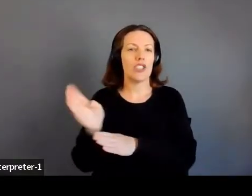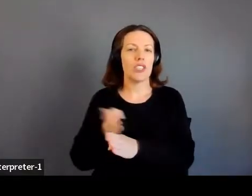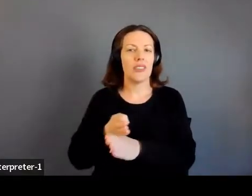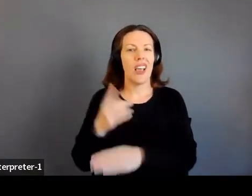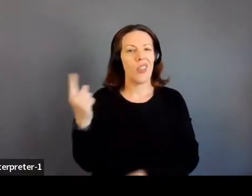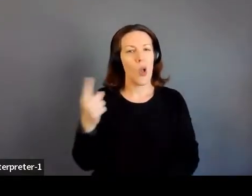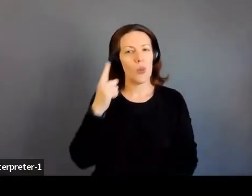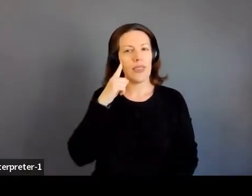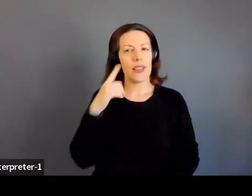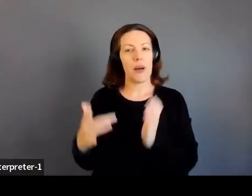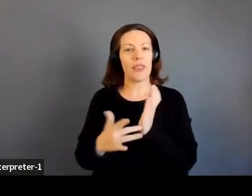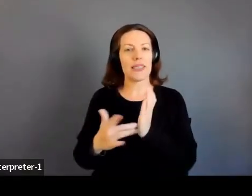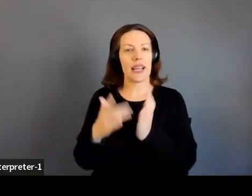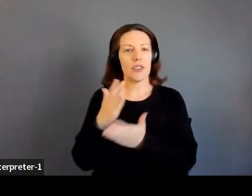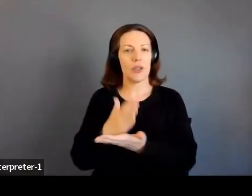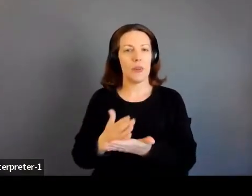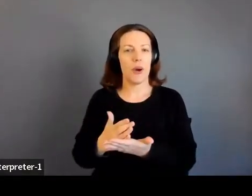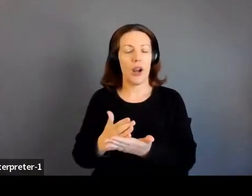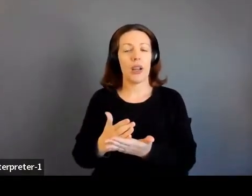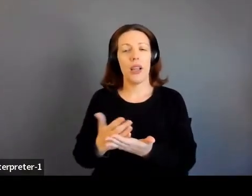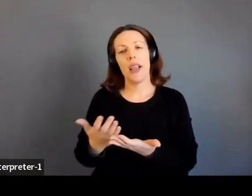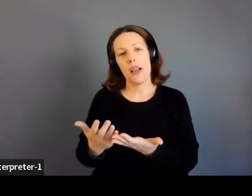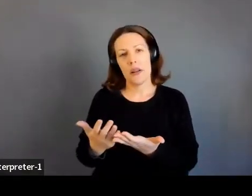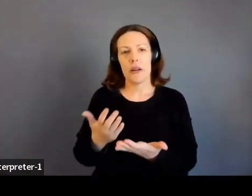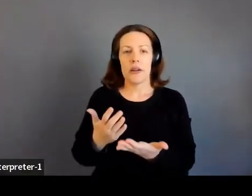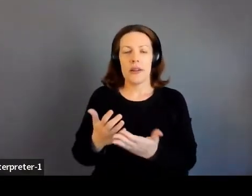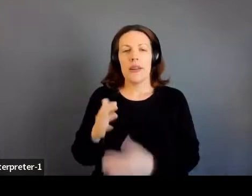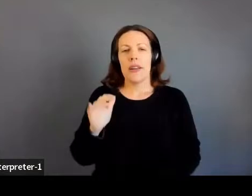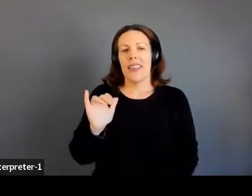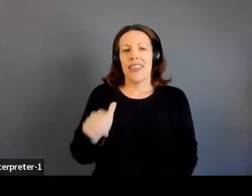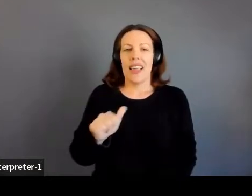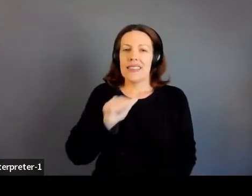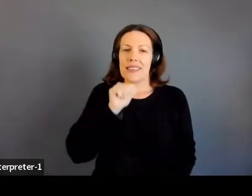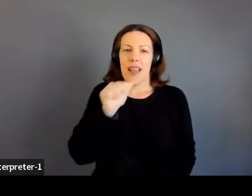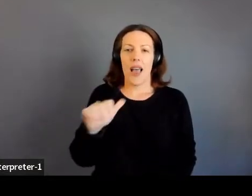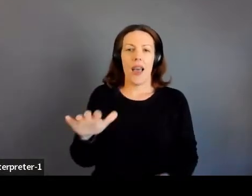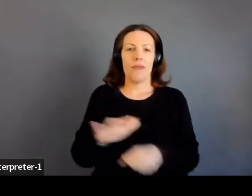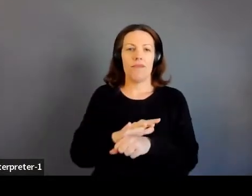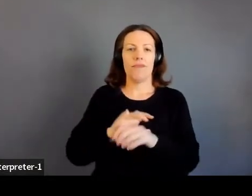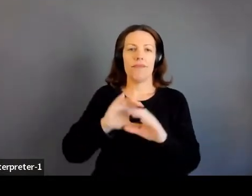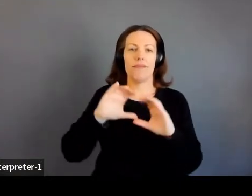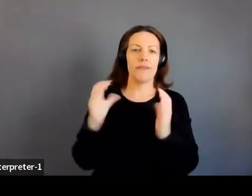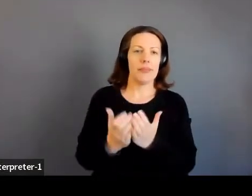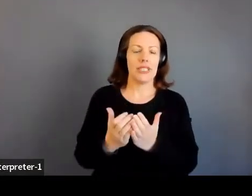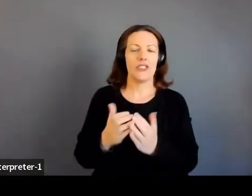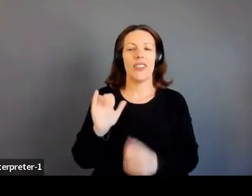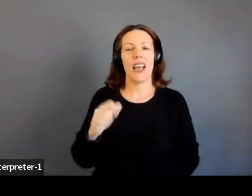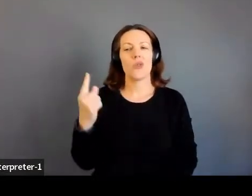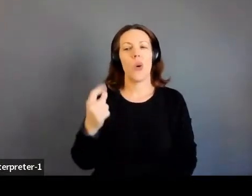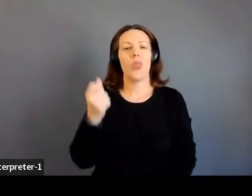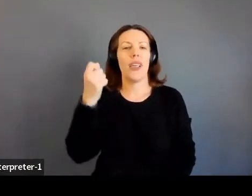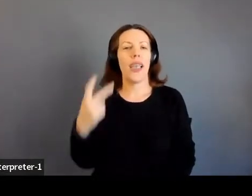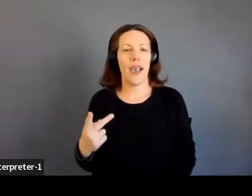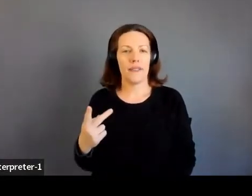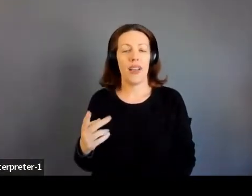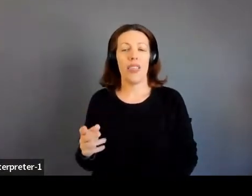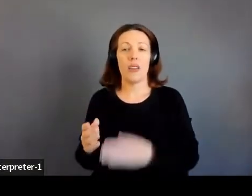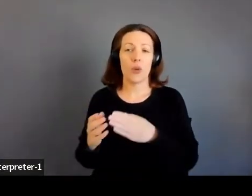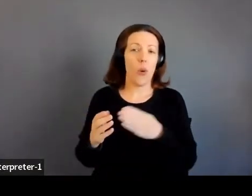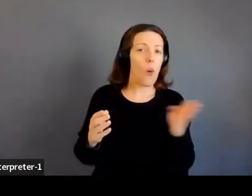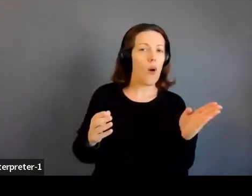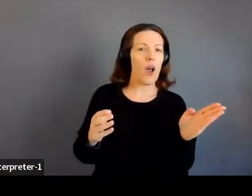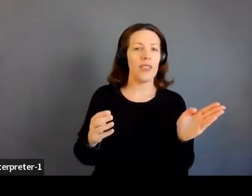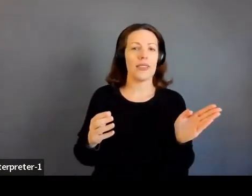only think of the technical side and that's truly just not, it's, it's half, right? There is this entire other side